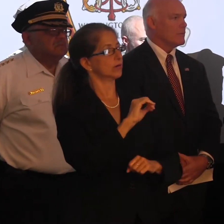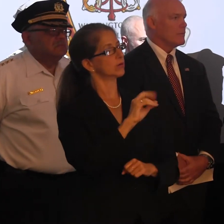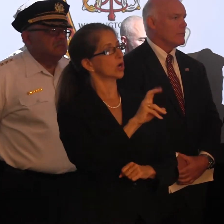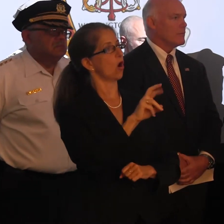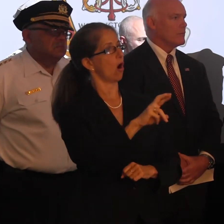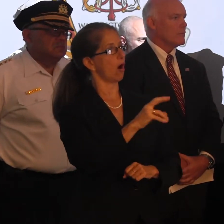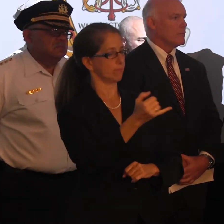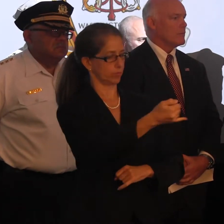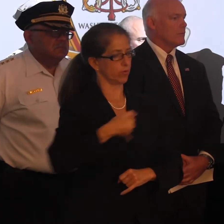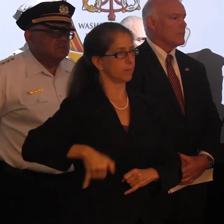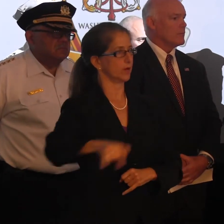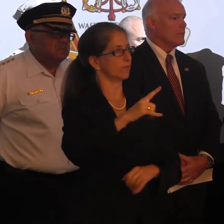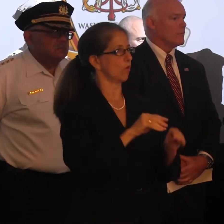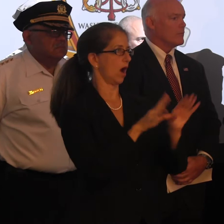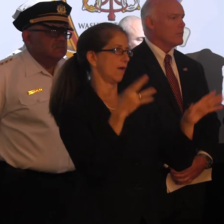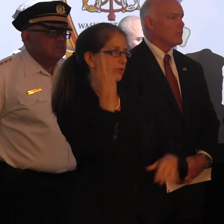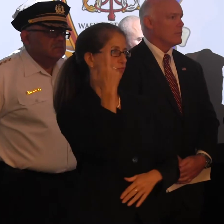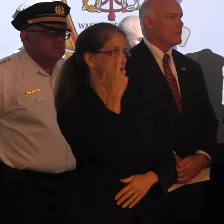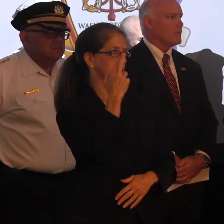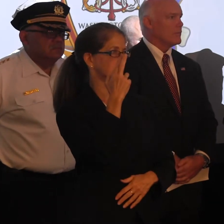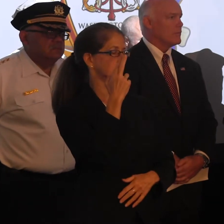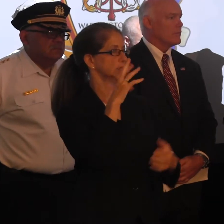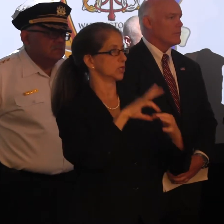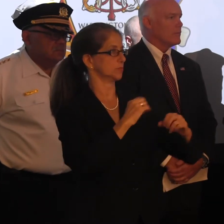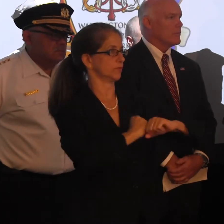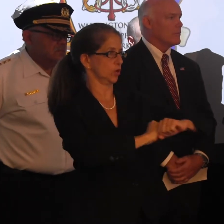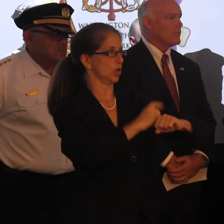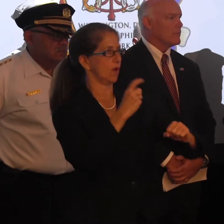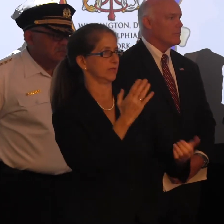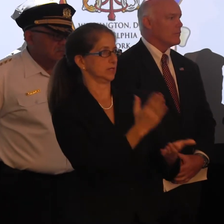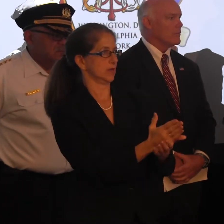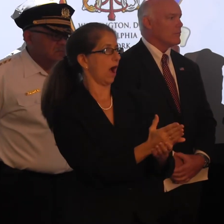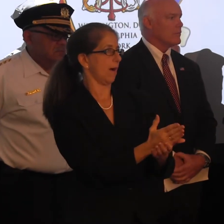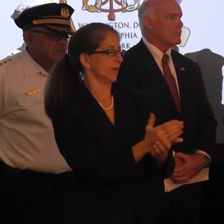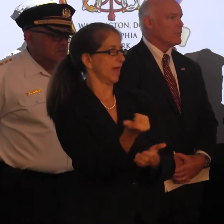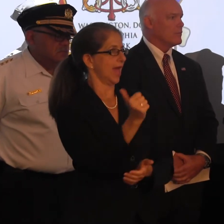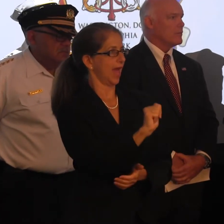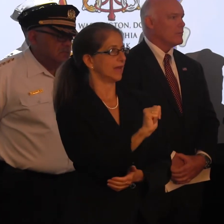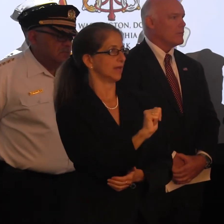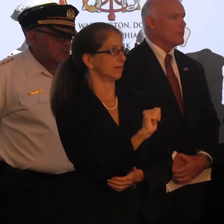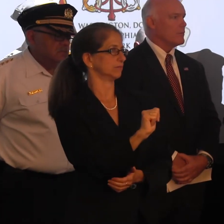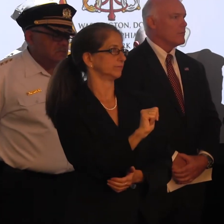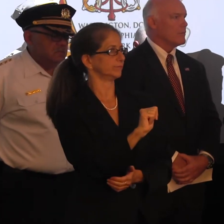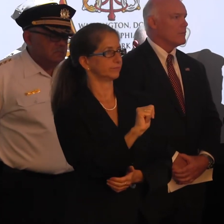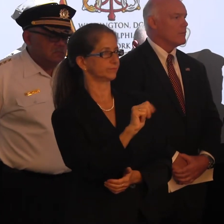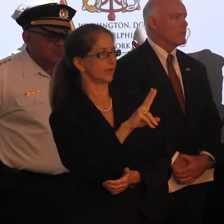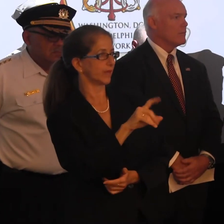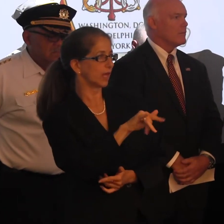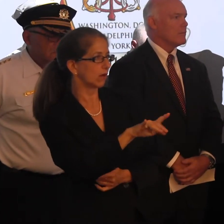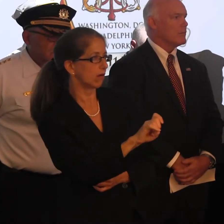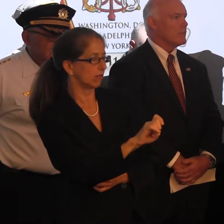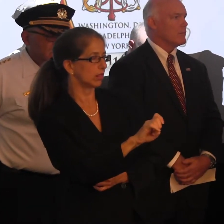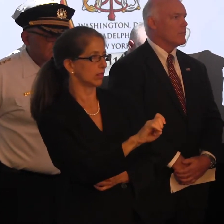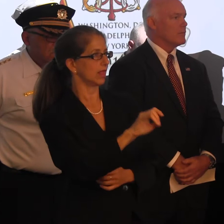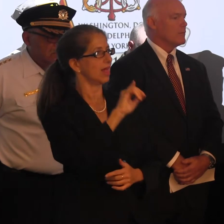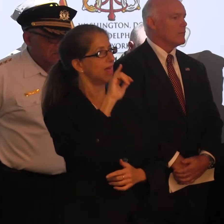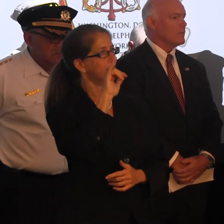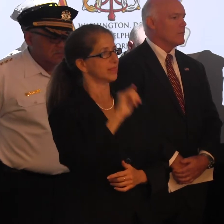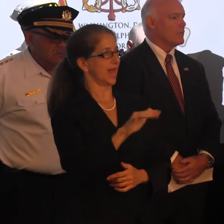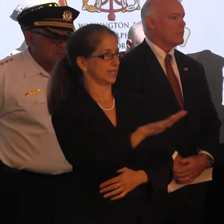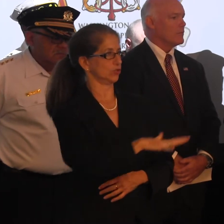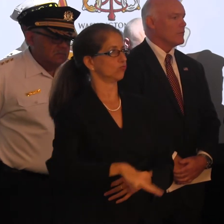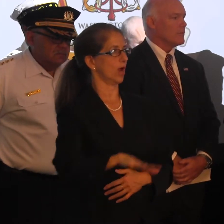obvious reasons from a security standpoint, you have to stop vehicles at some point in time. That perimeter is